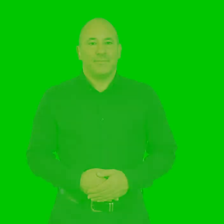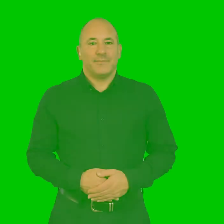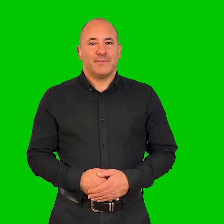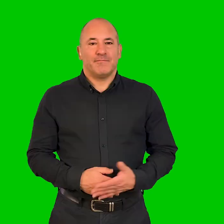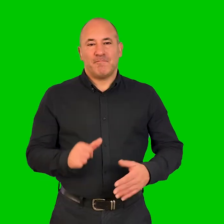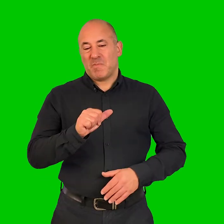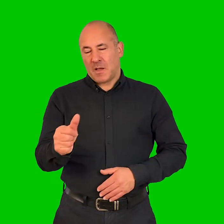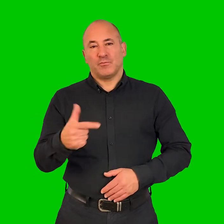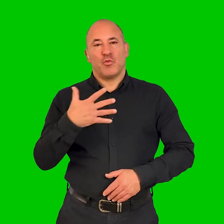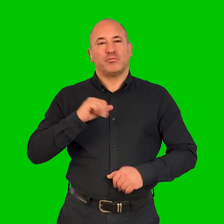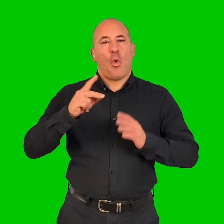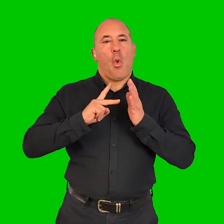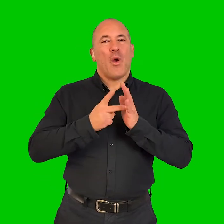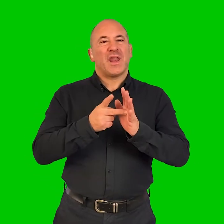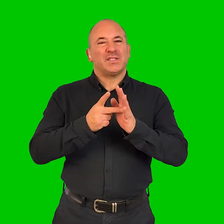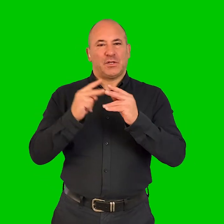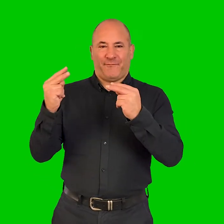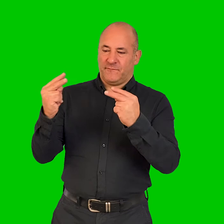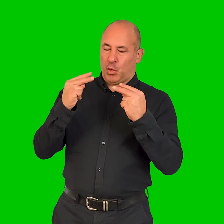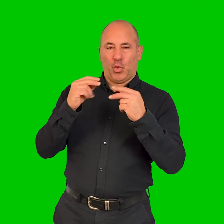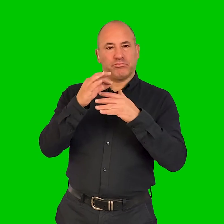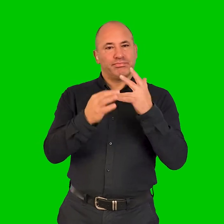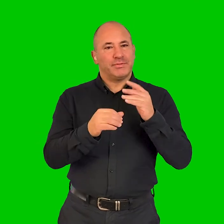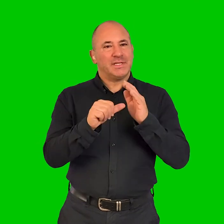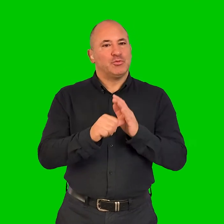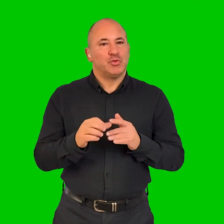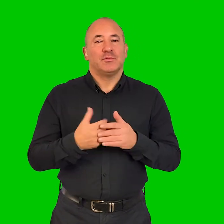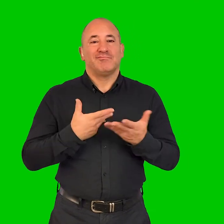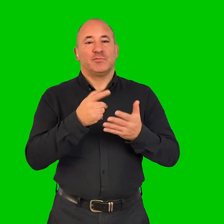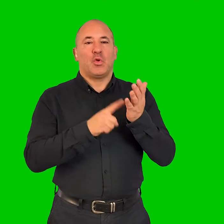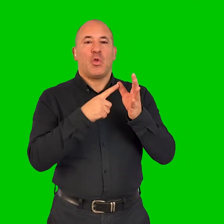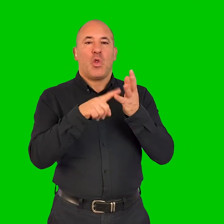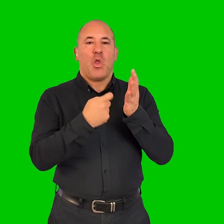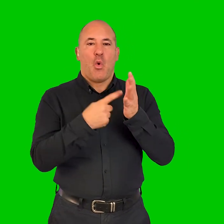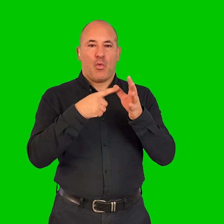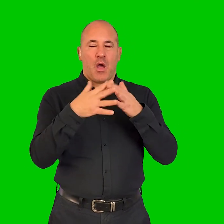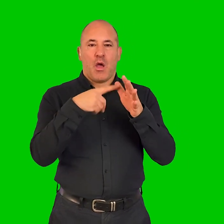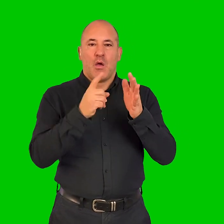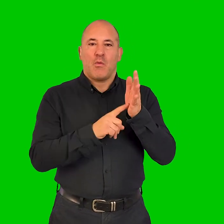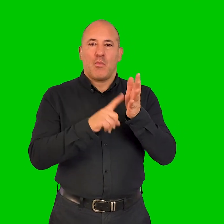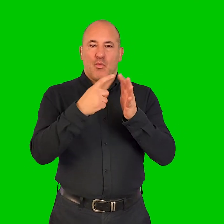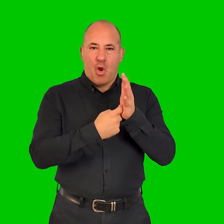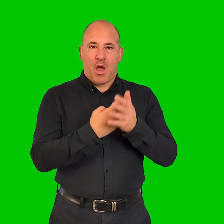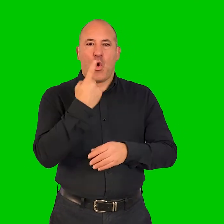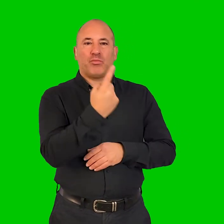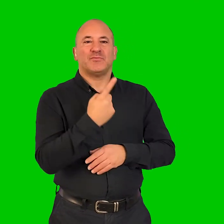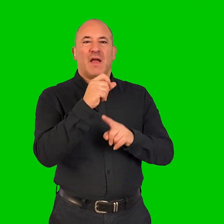Next, we wanted to get an organisational perspective on these issues. So we spoke to Laura Waller,